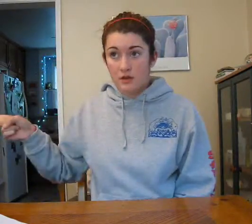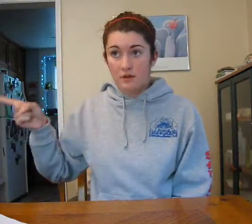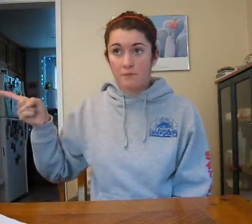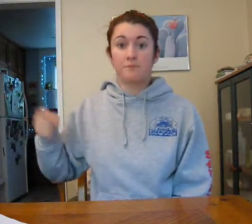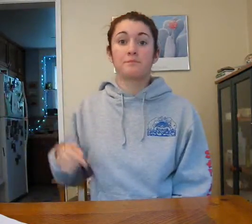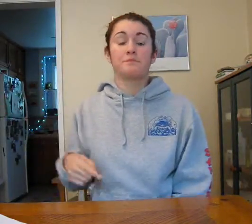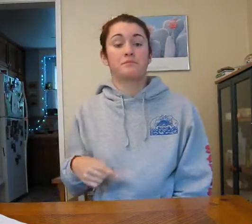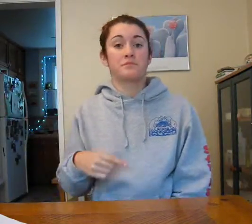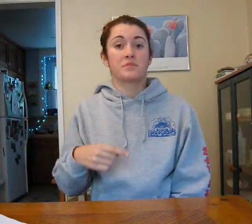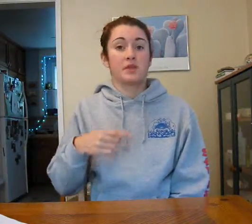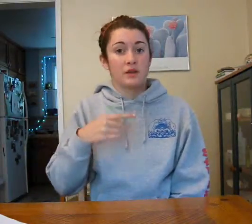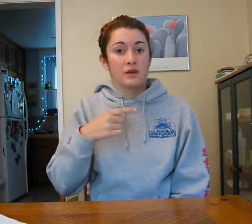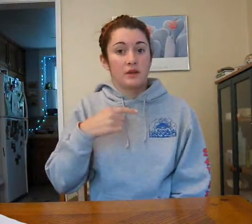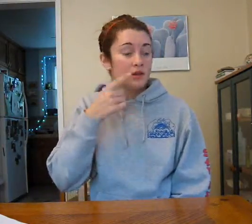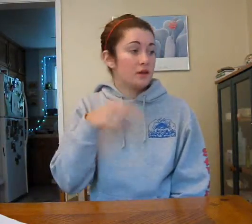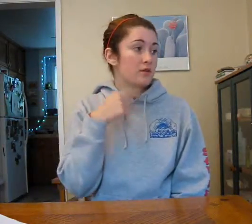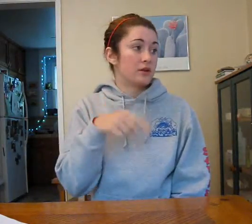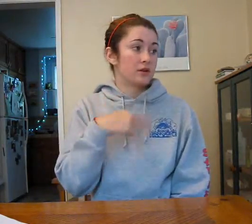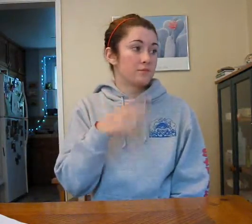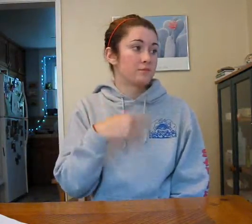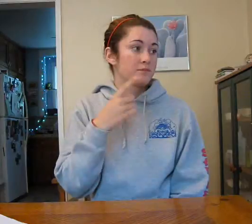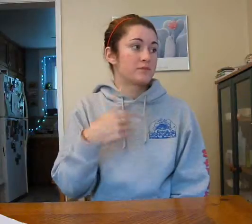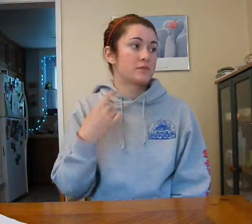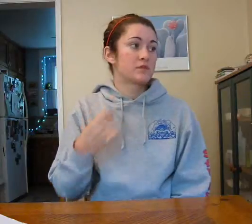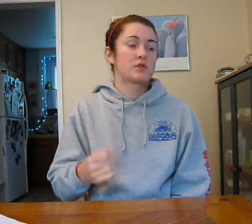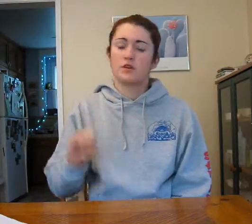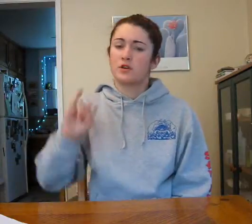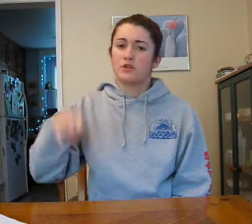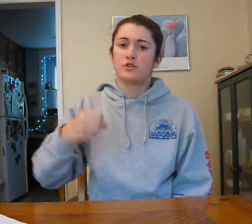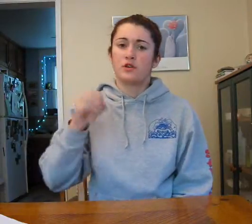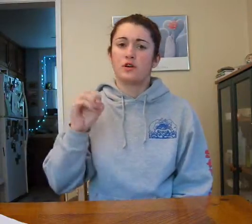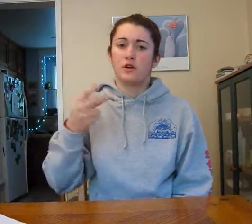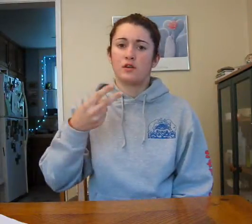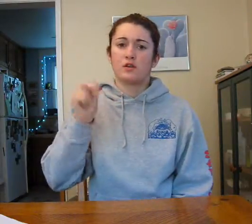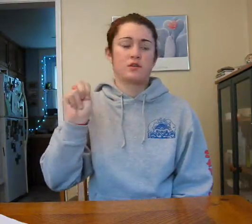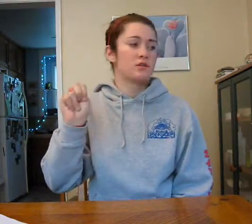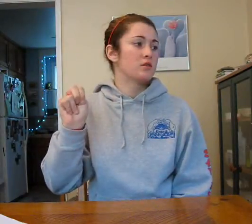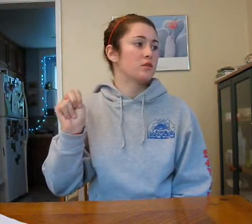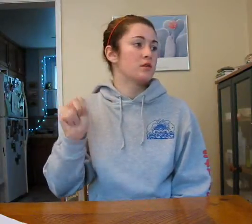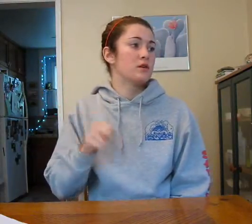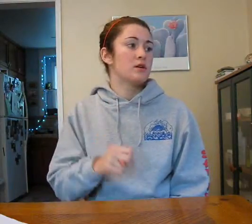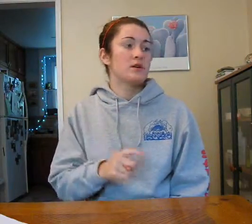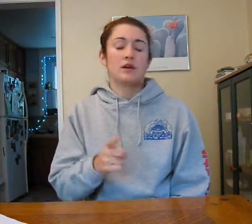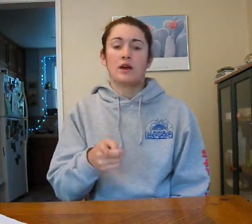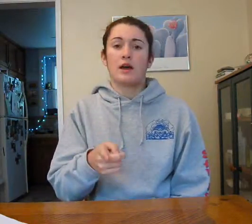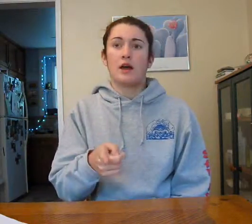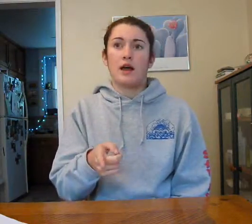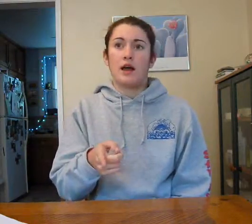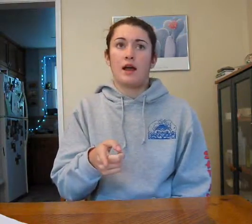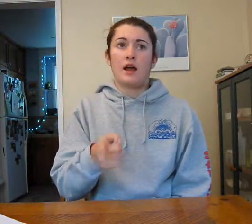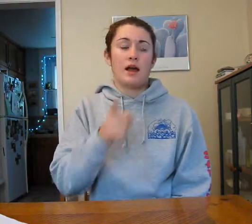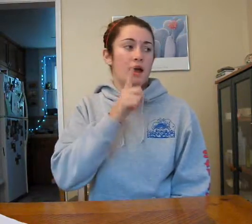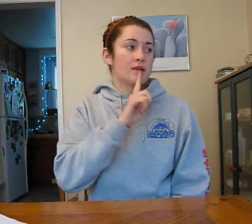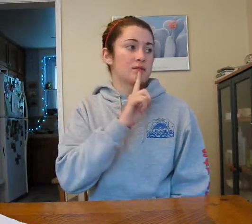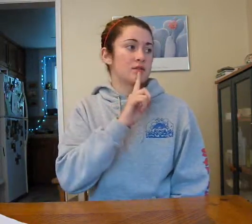hearing. John ask